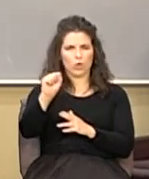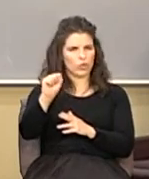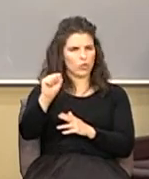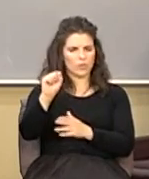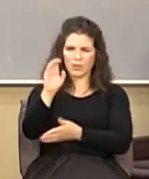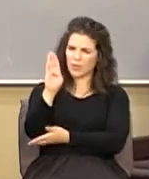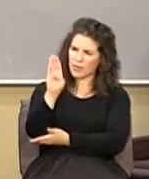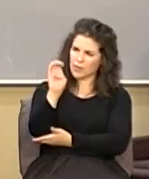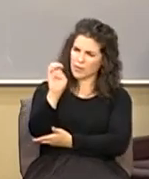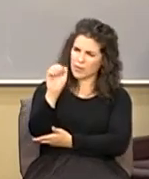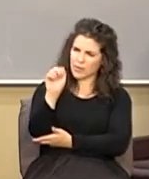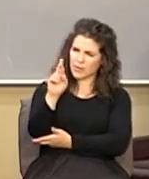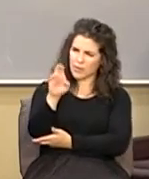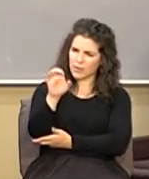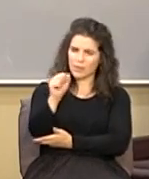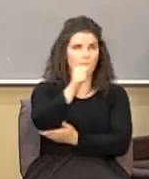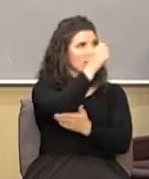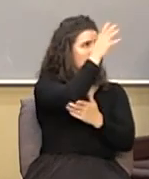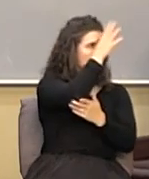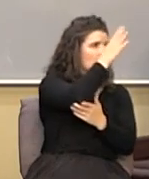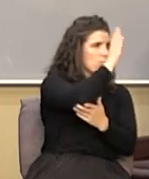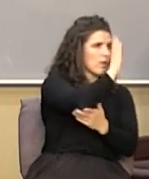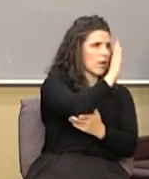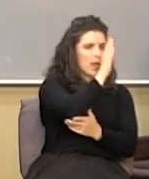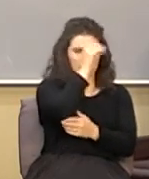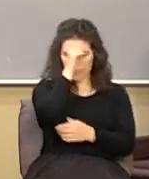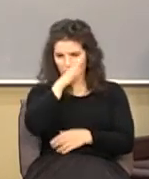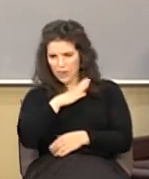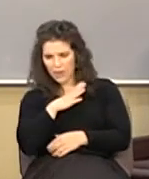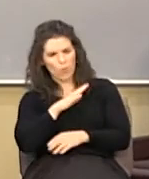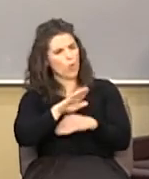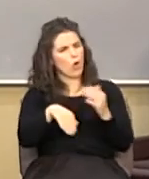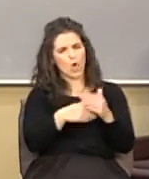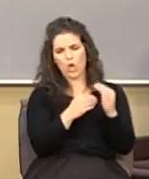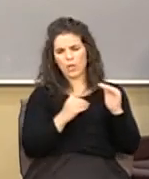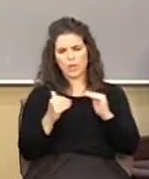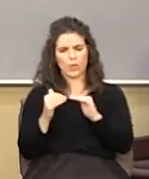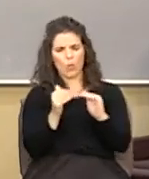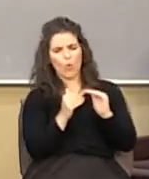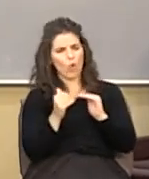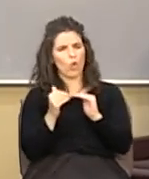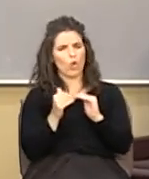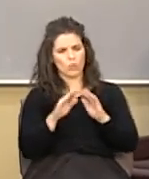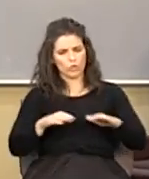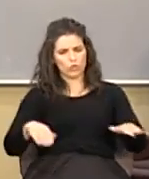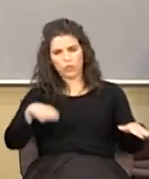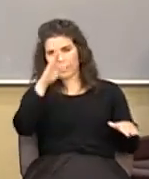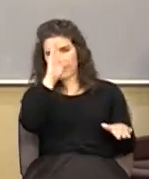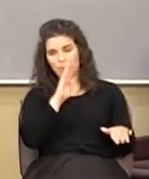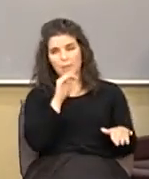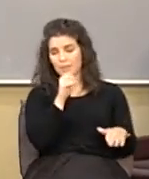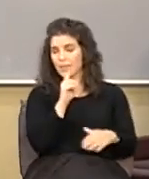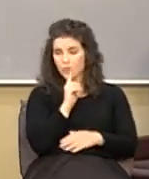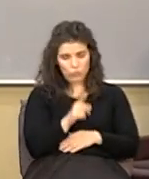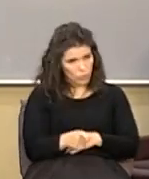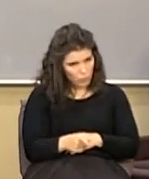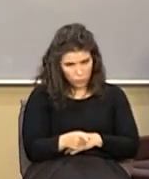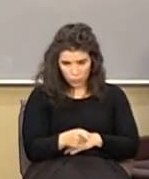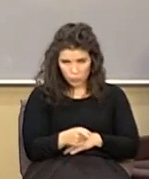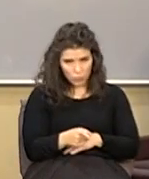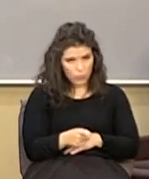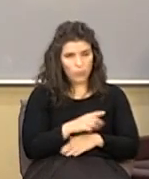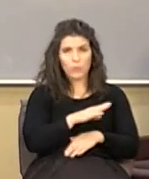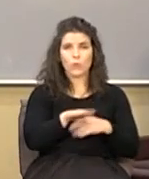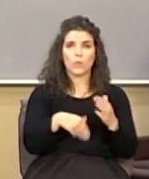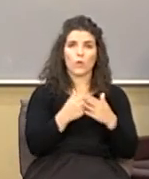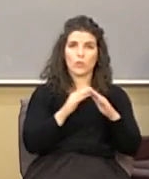fatherhood of God brotherhood of man we're all equal we're all the children of God but you know that ain't so we're all